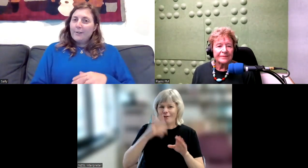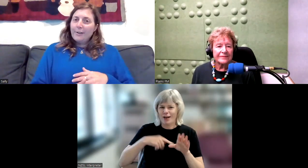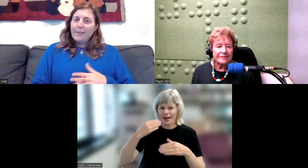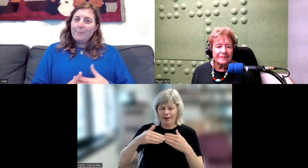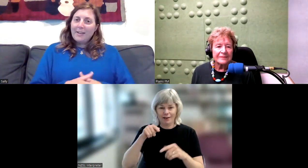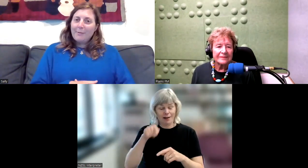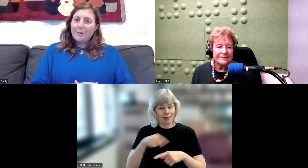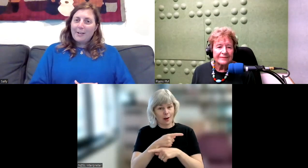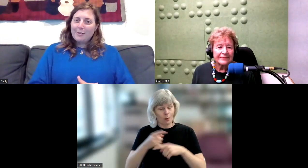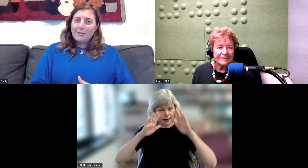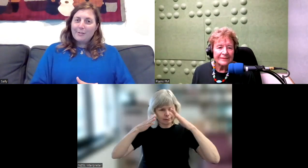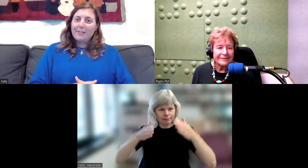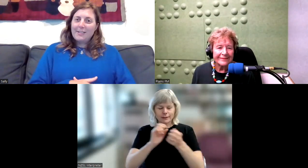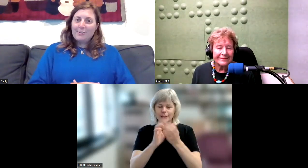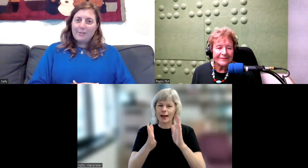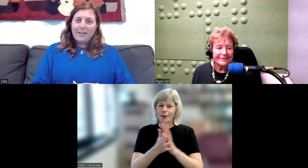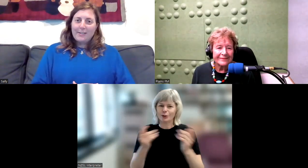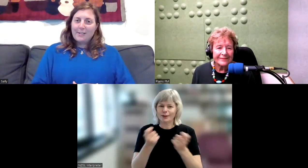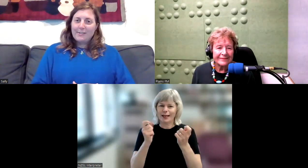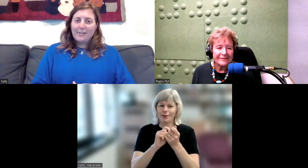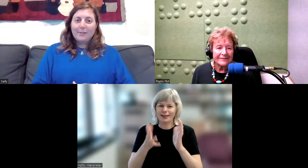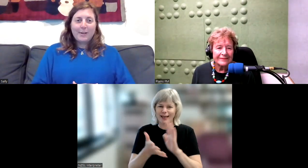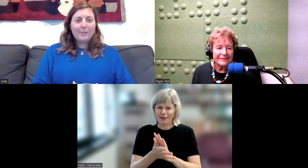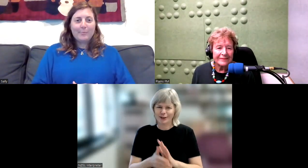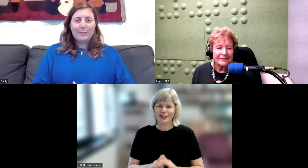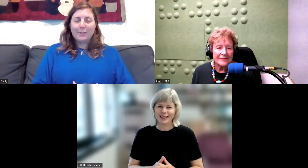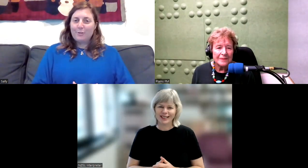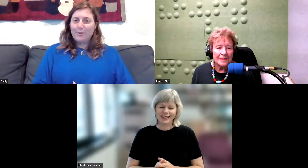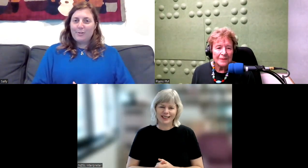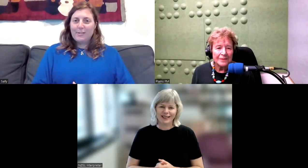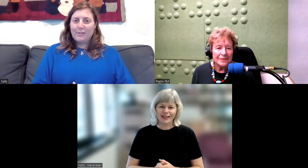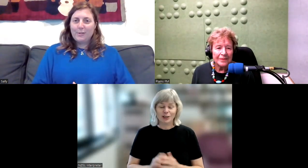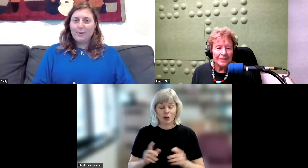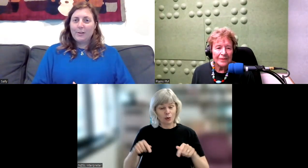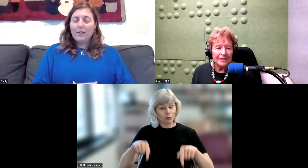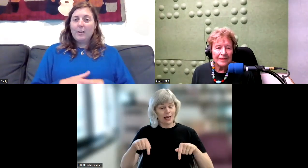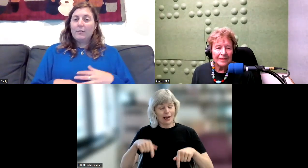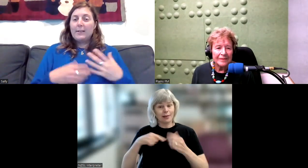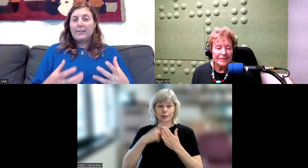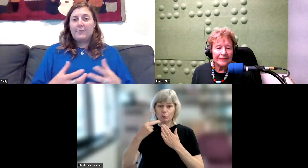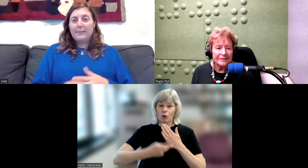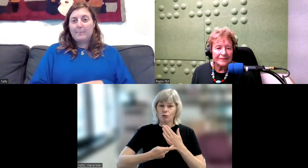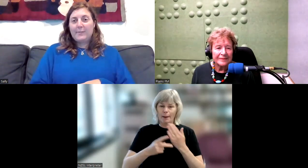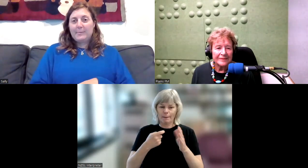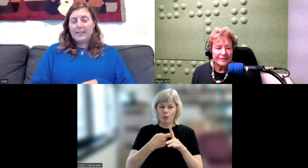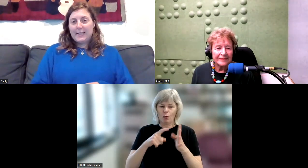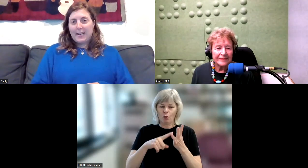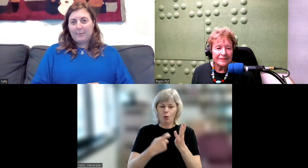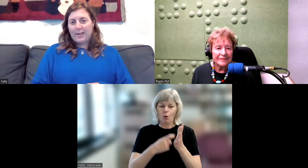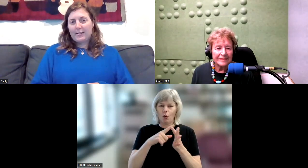this Speak Up Korero Tia show today is just one small contribution to raising the village visibility and awareness